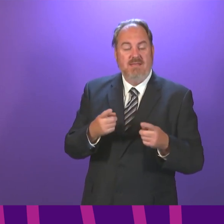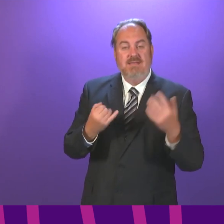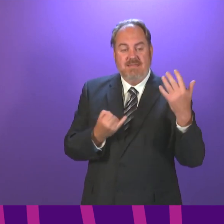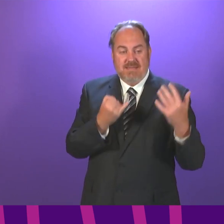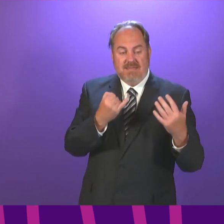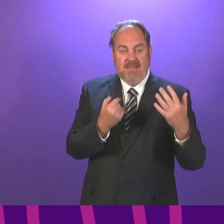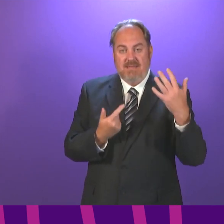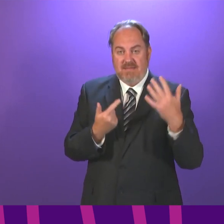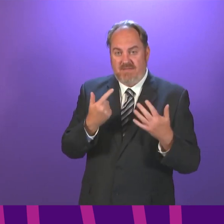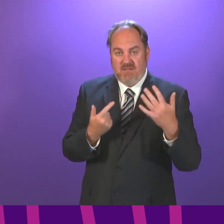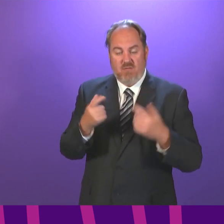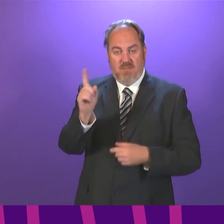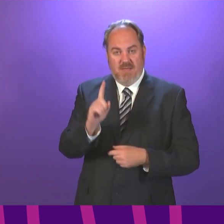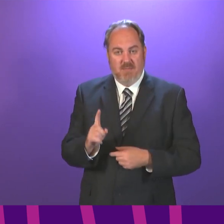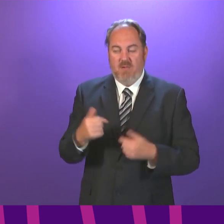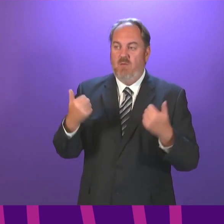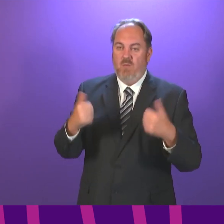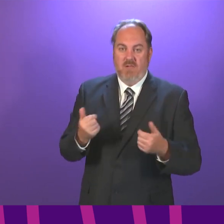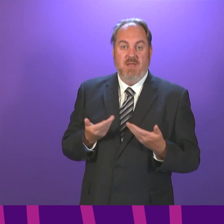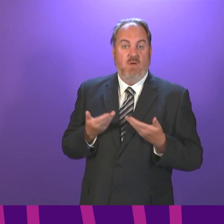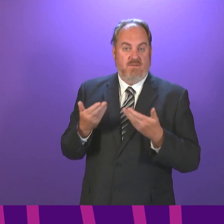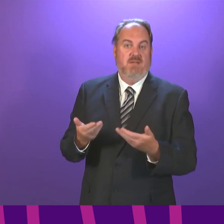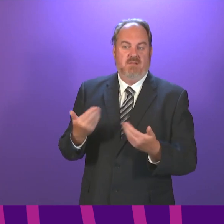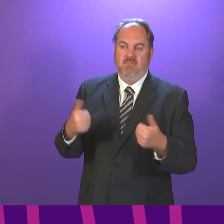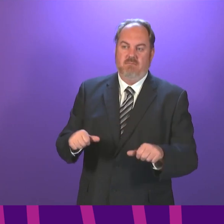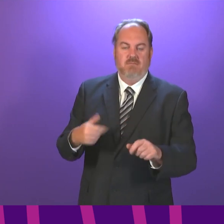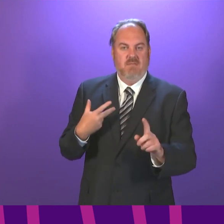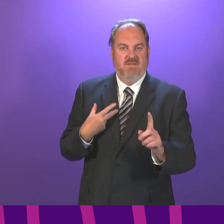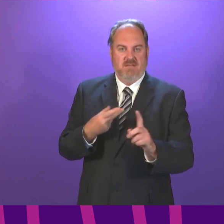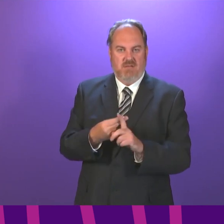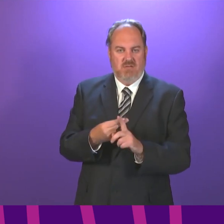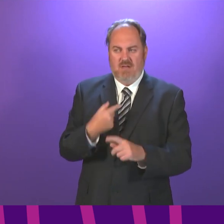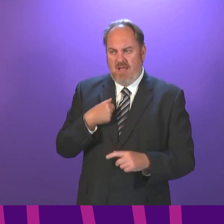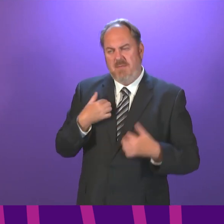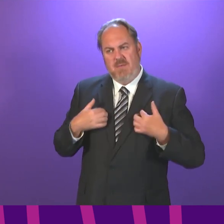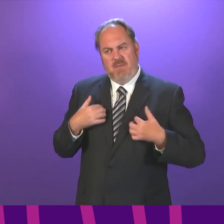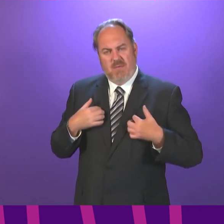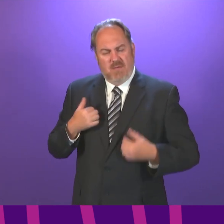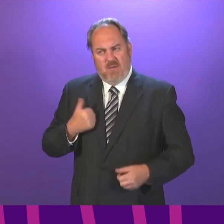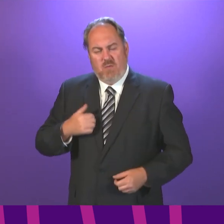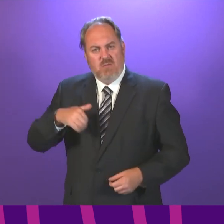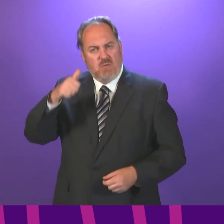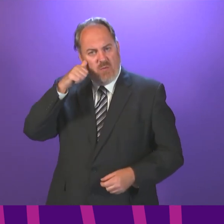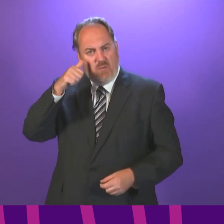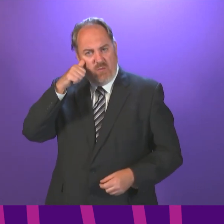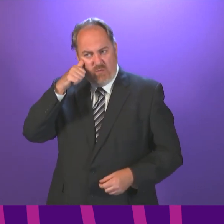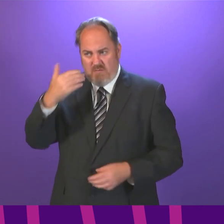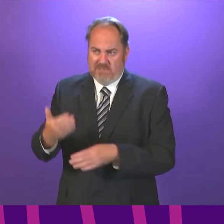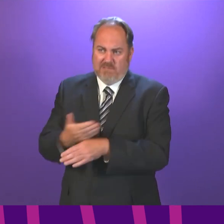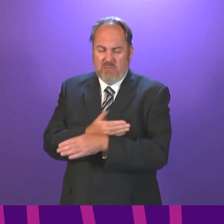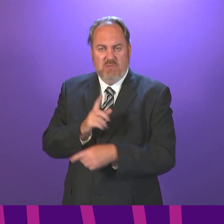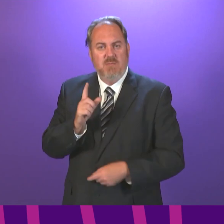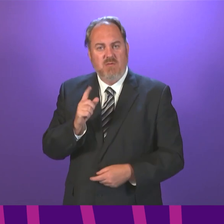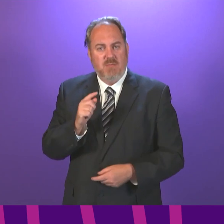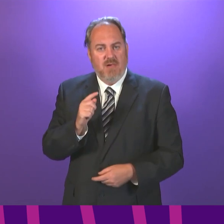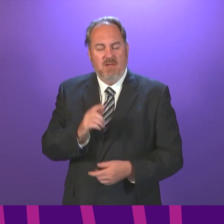I am as anxious as anybody to get this. I think you can probably hear that in my voice. I am as anxious as anybody, perhaps more than many, to